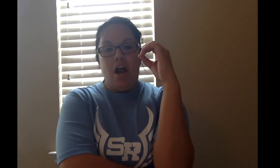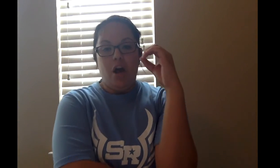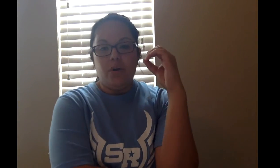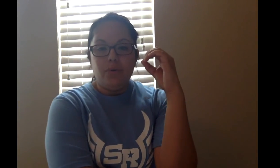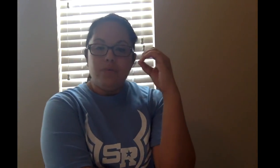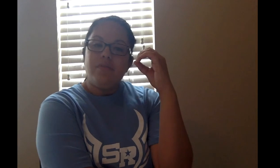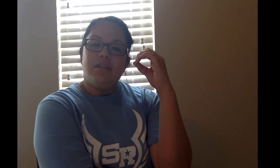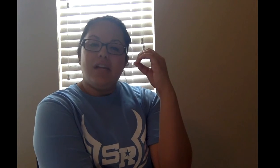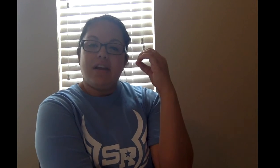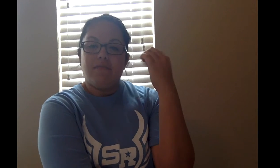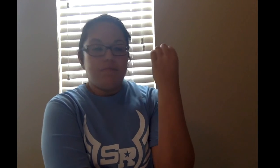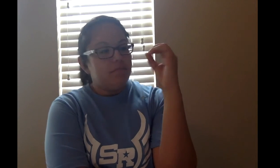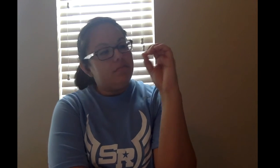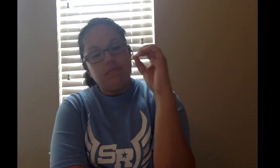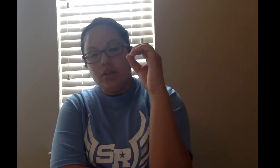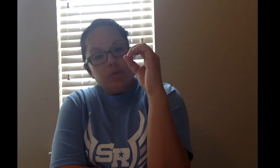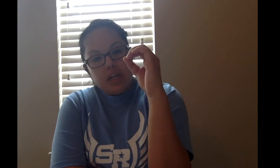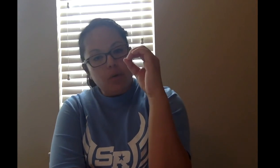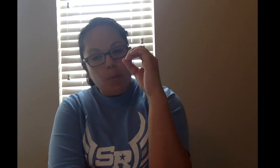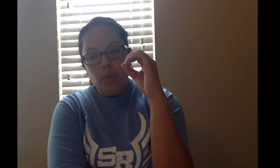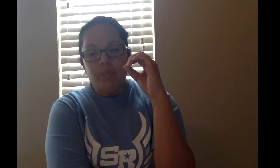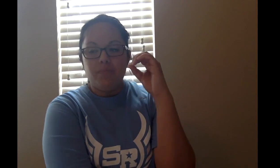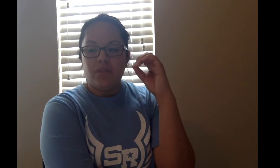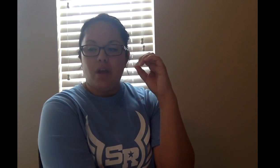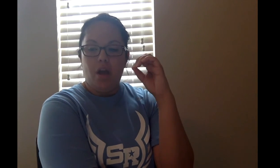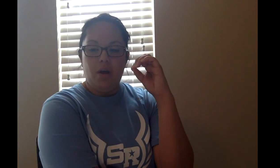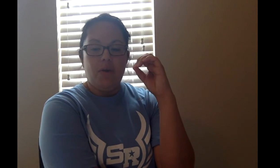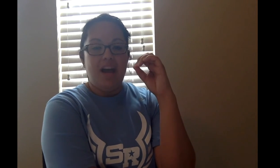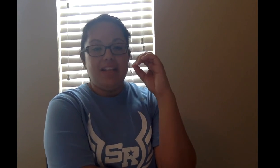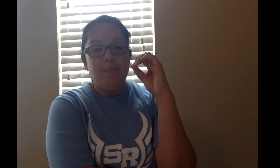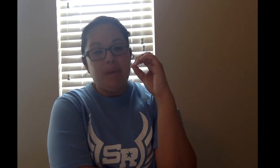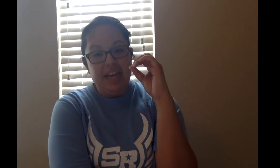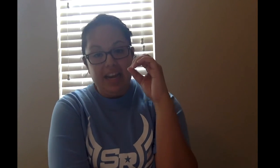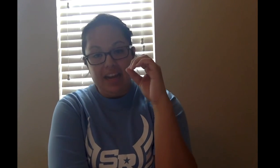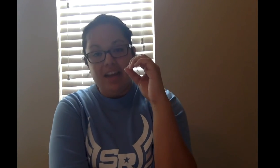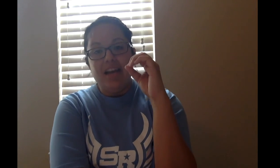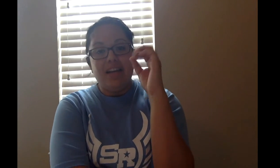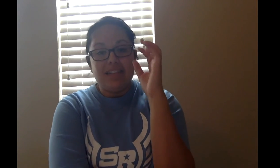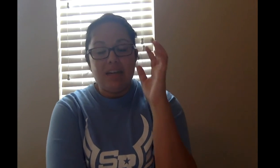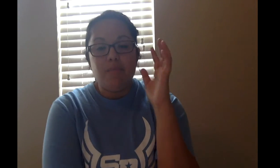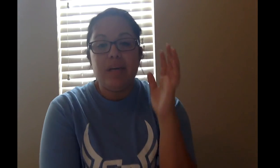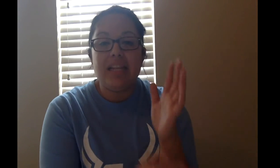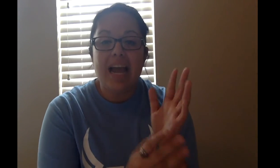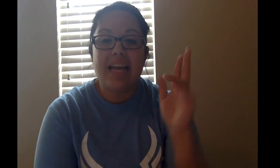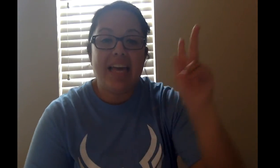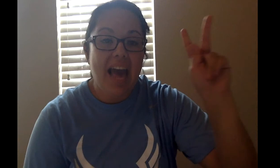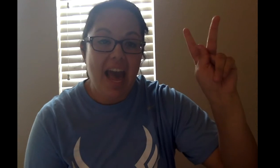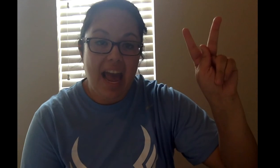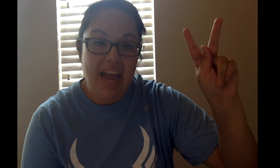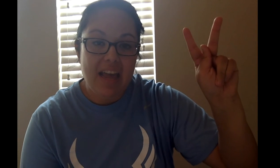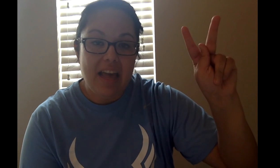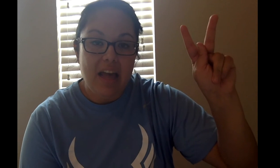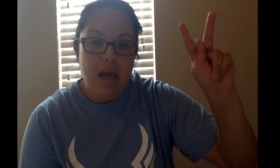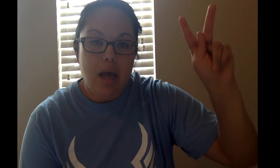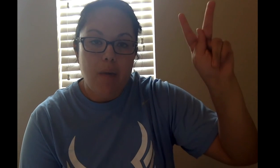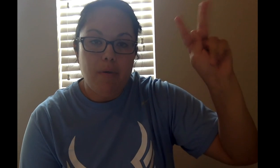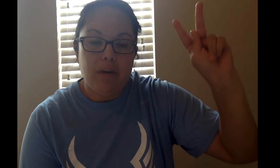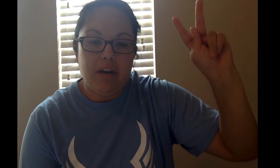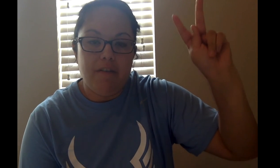O like normal. O and then P is going to be like K, but we're going to